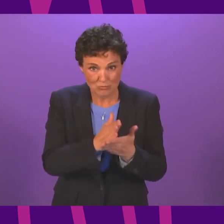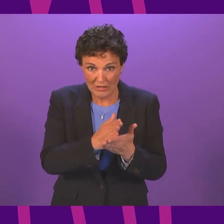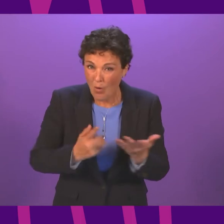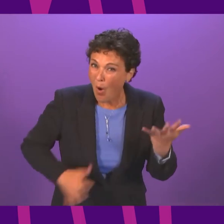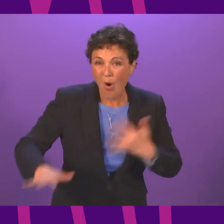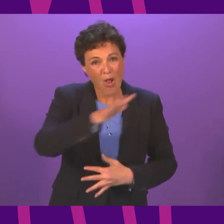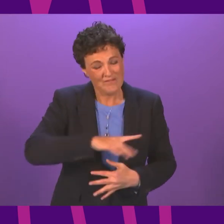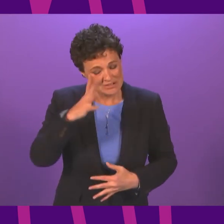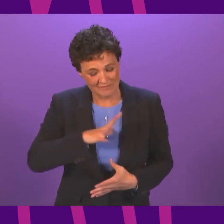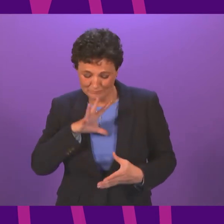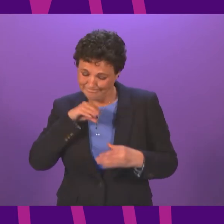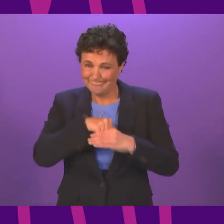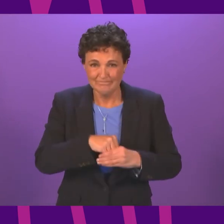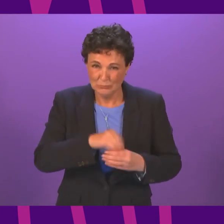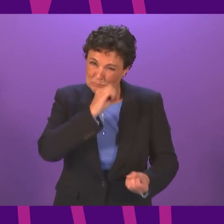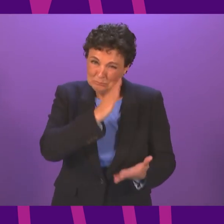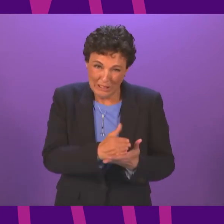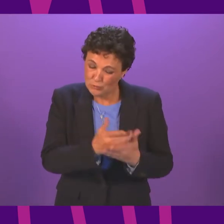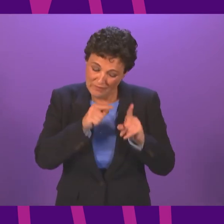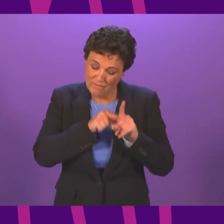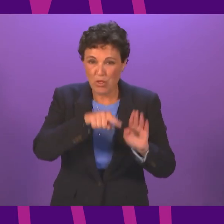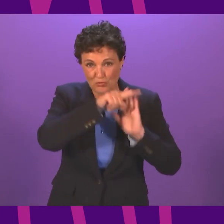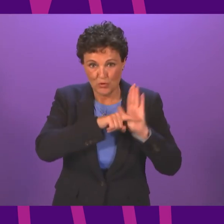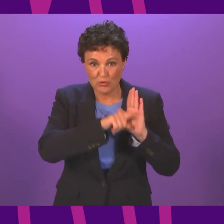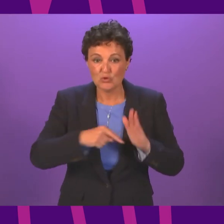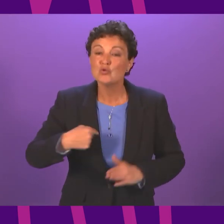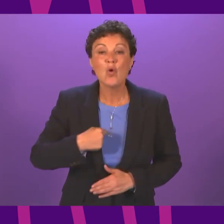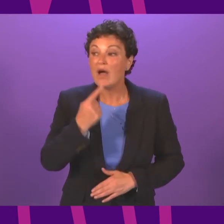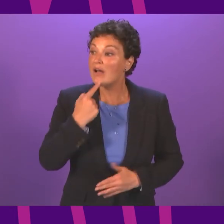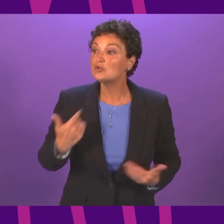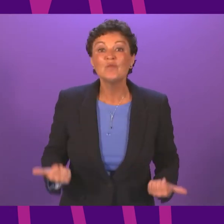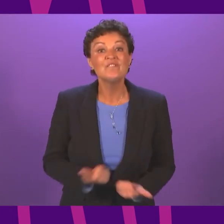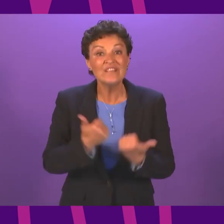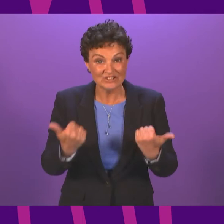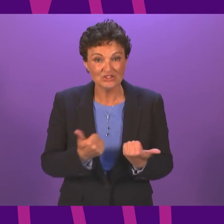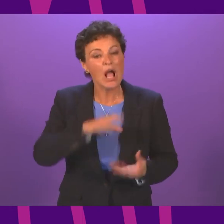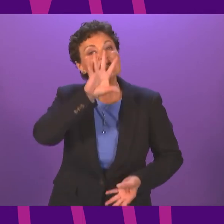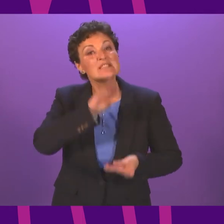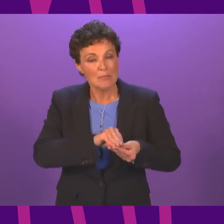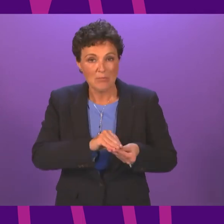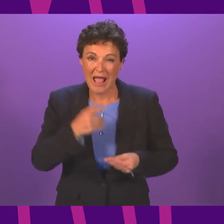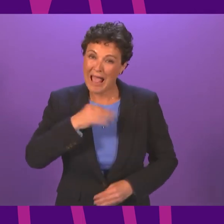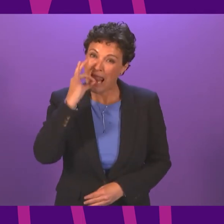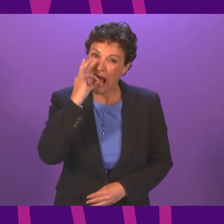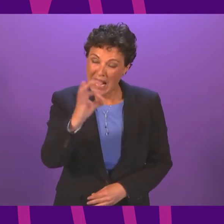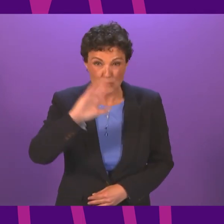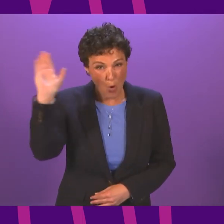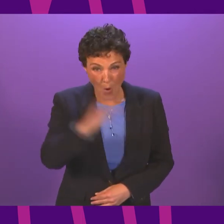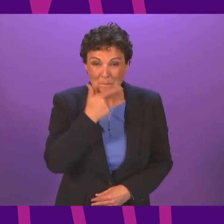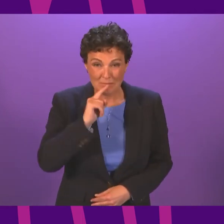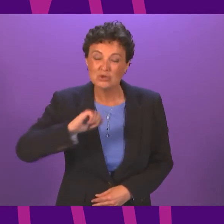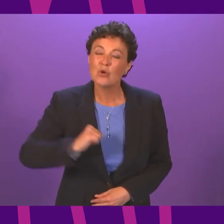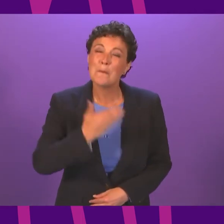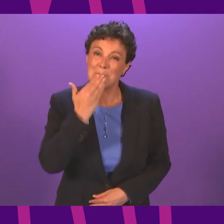play in keeping us on track. So I will end with a reminder of the key asks of everyone across the country.